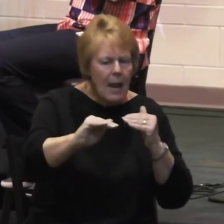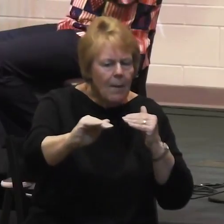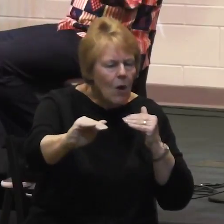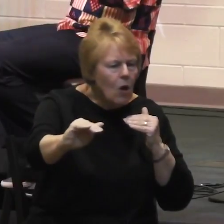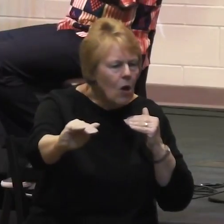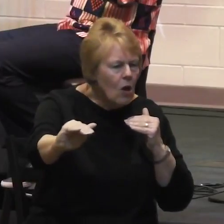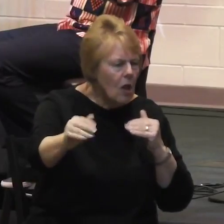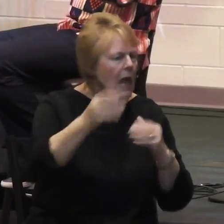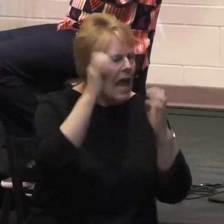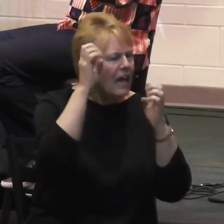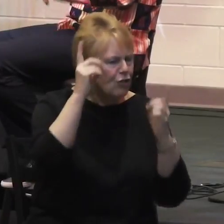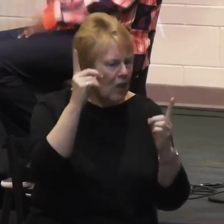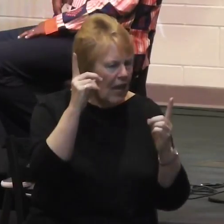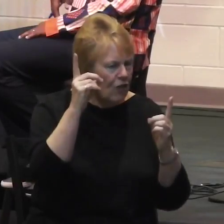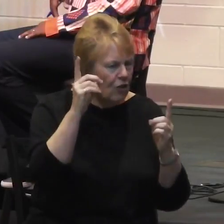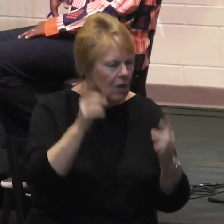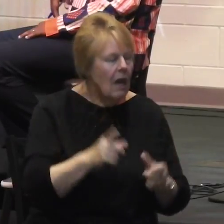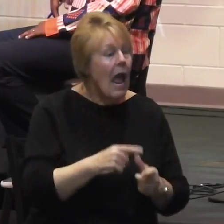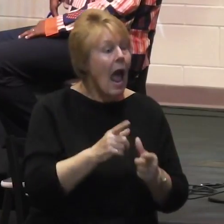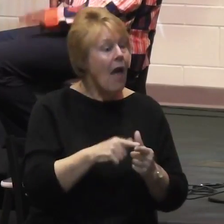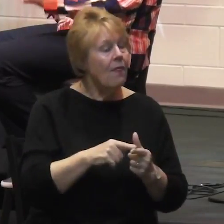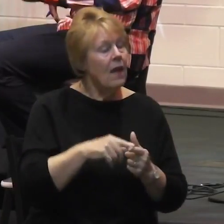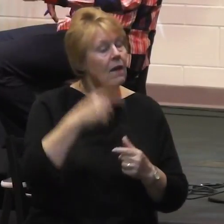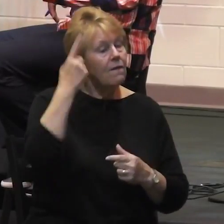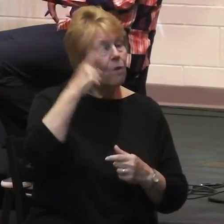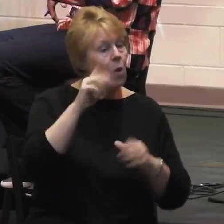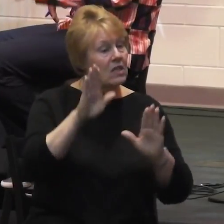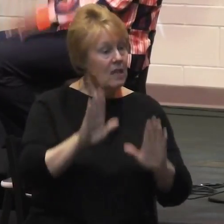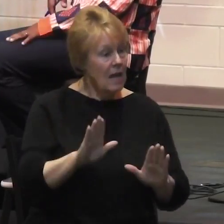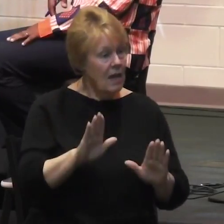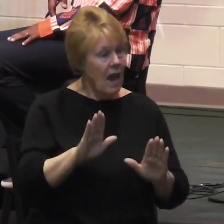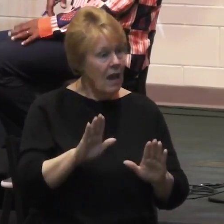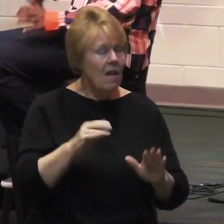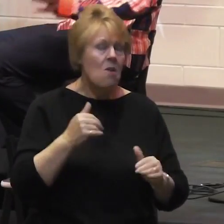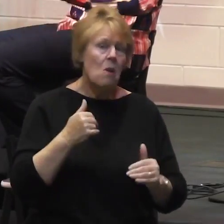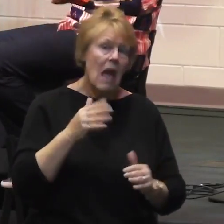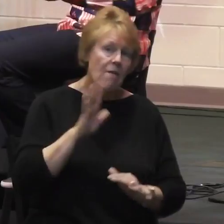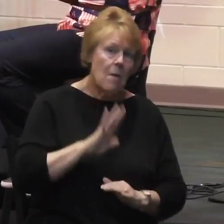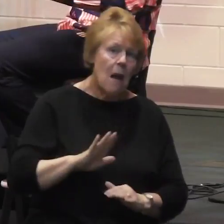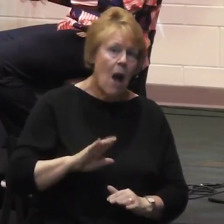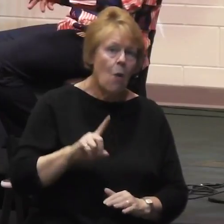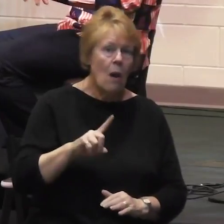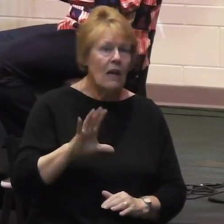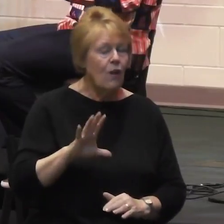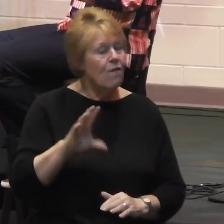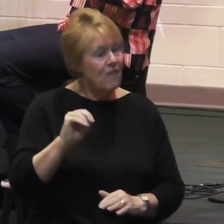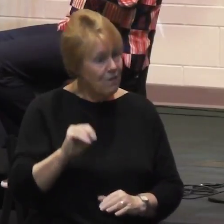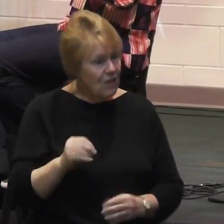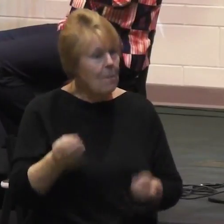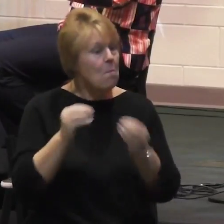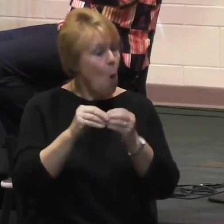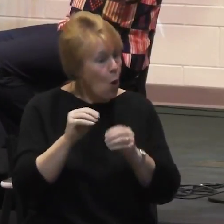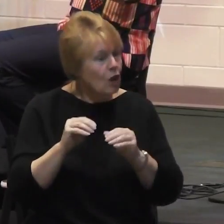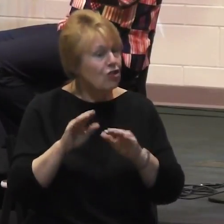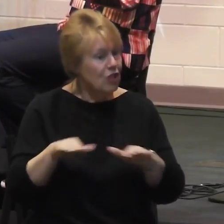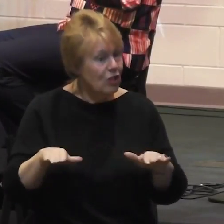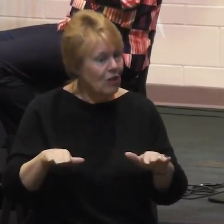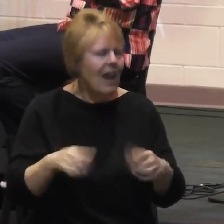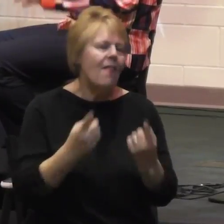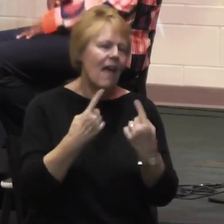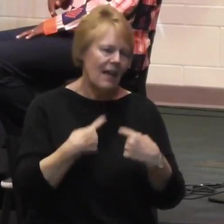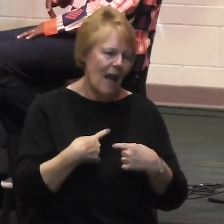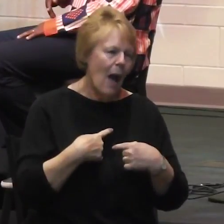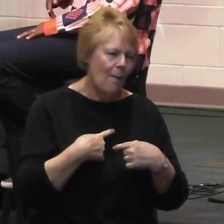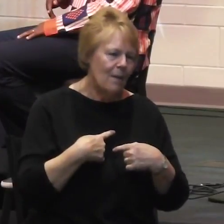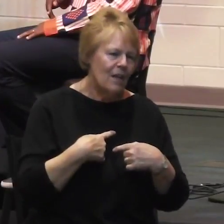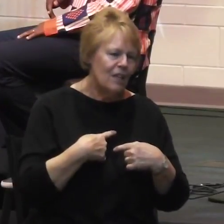And then, of course, Sunday, we have another 150 or so children who come to a children's church. So in a week,